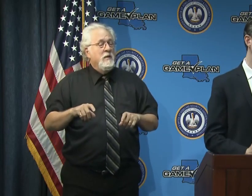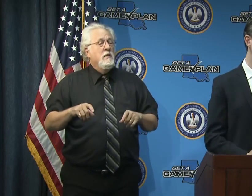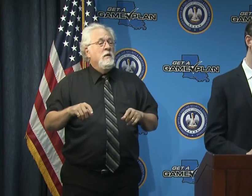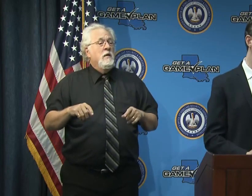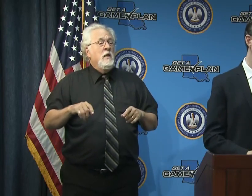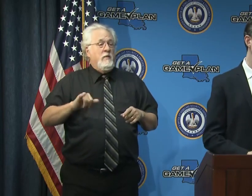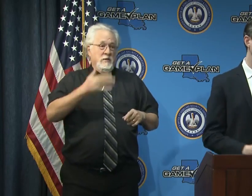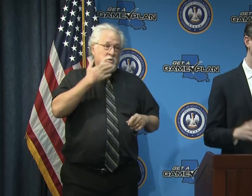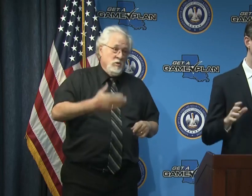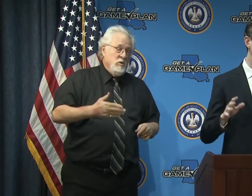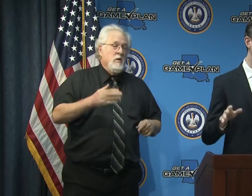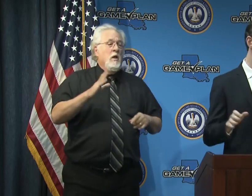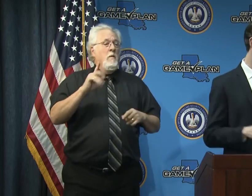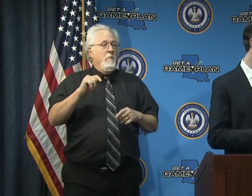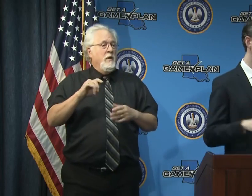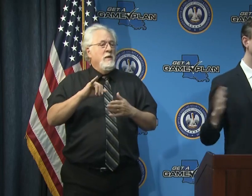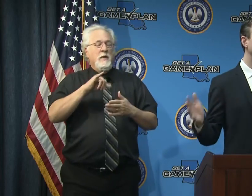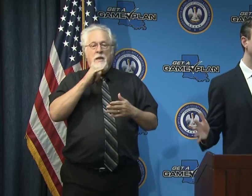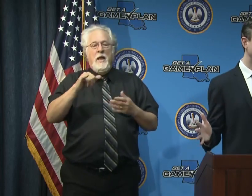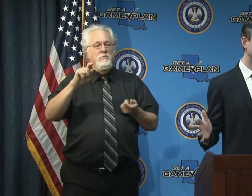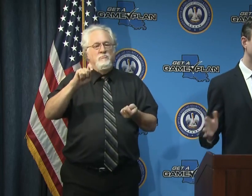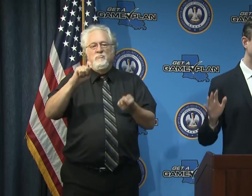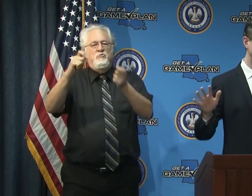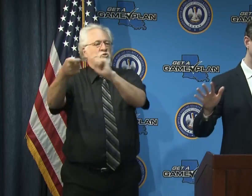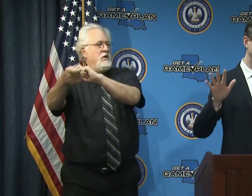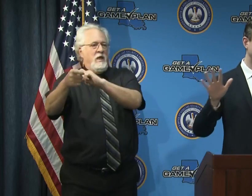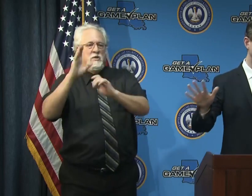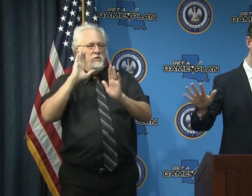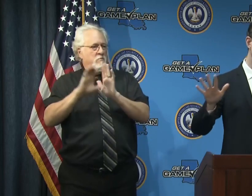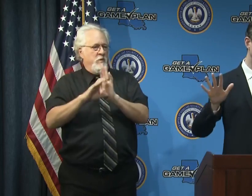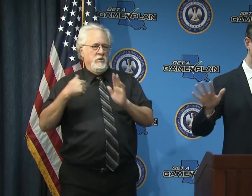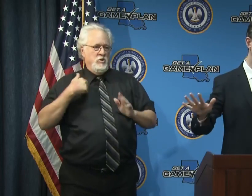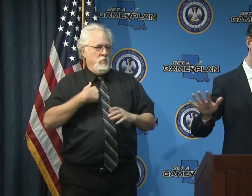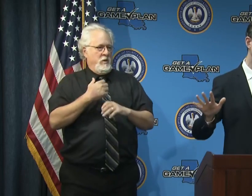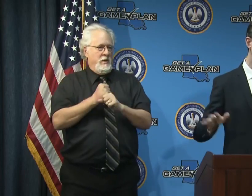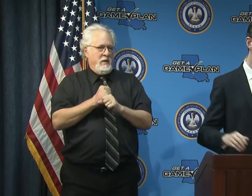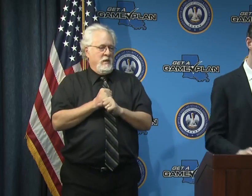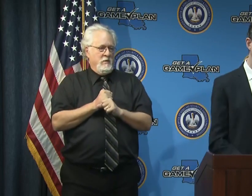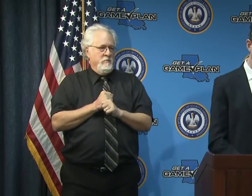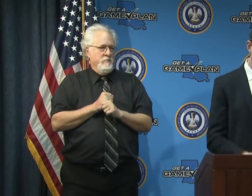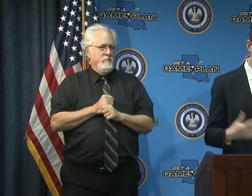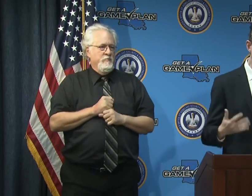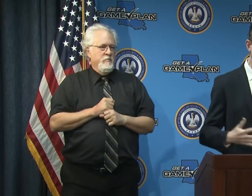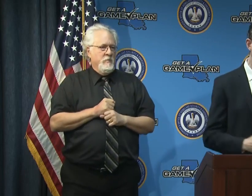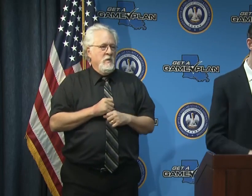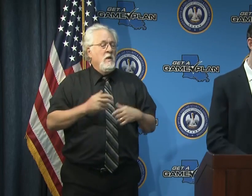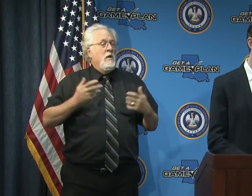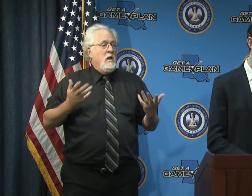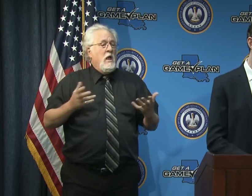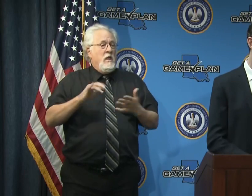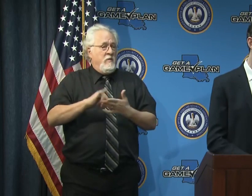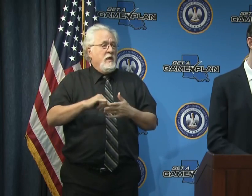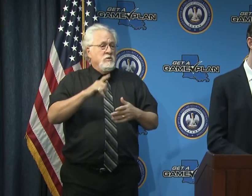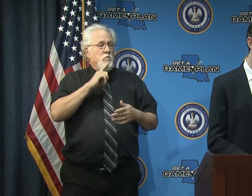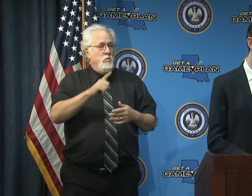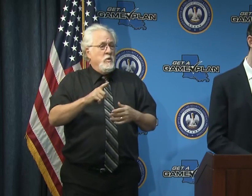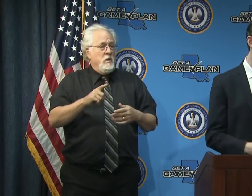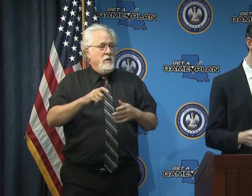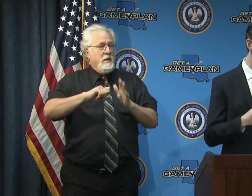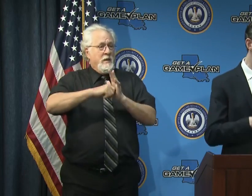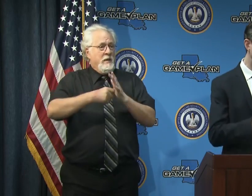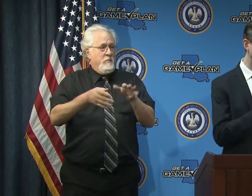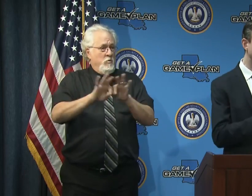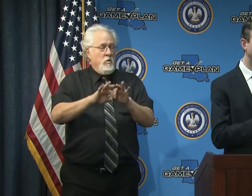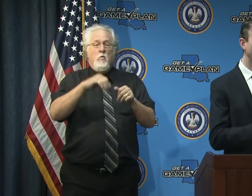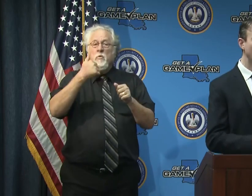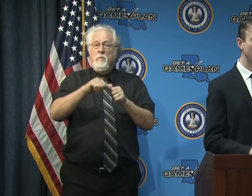and which is good that's not going to skew the overall picture that we get by looking at those other two factors and that's i think a really a really key matter